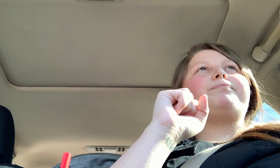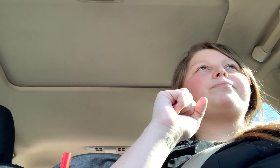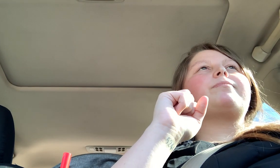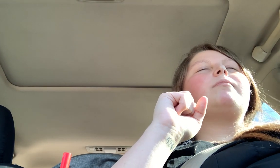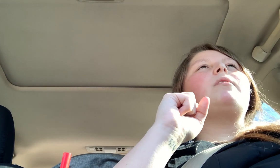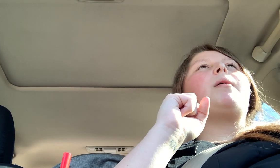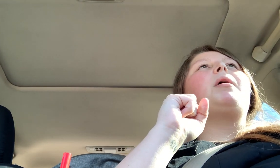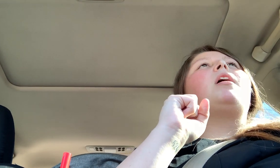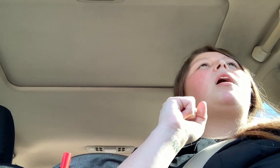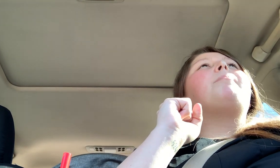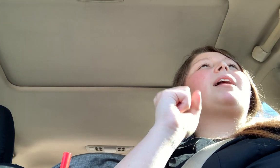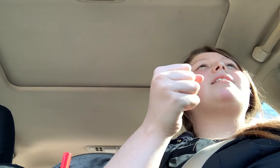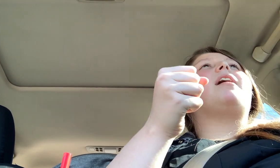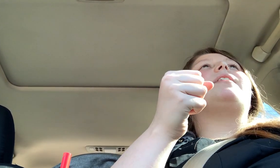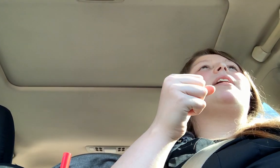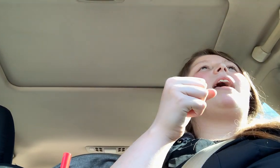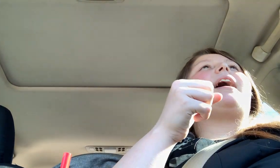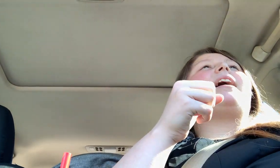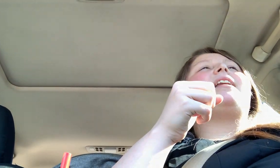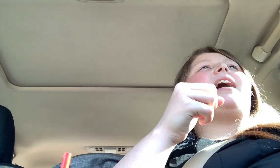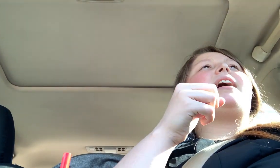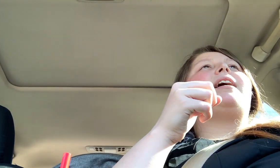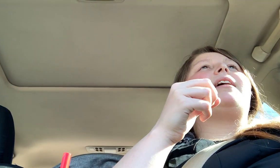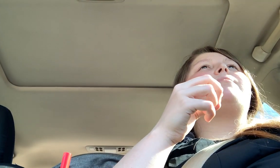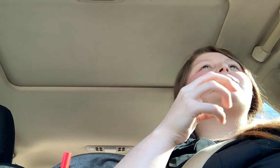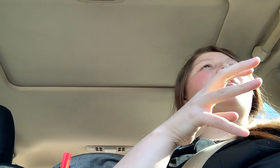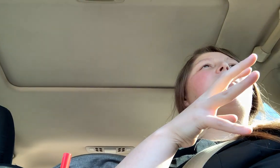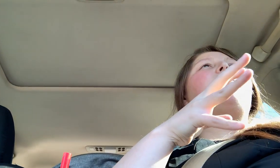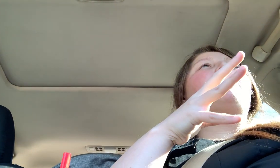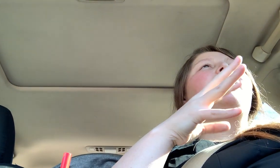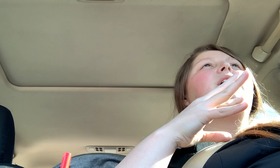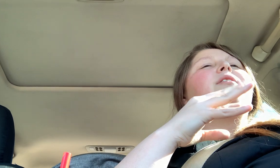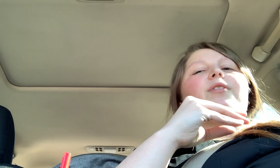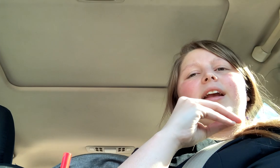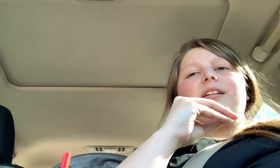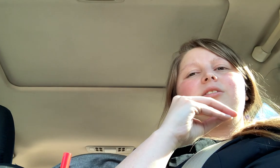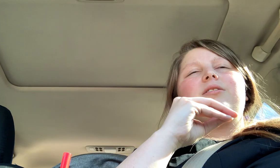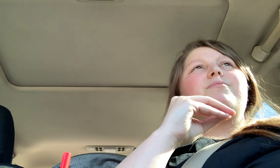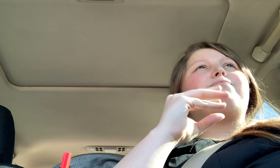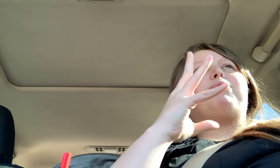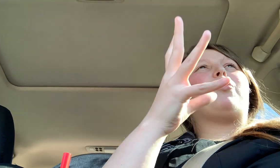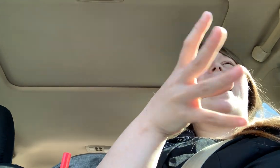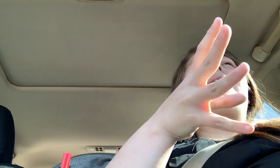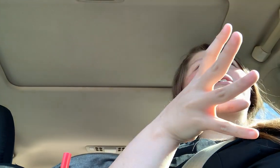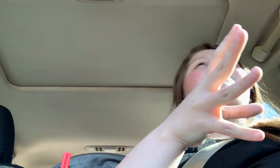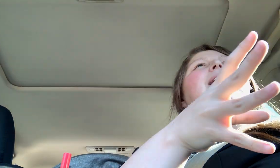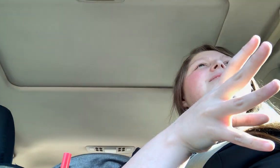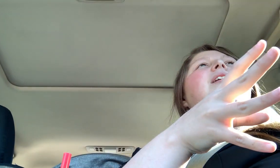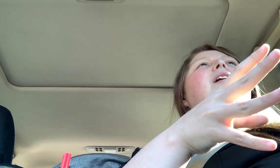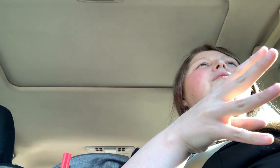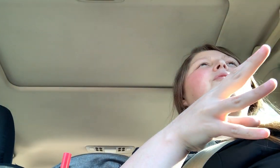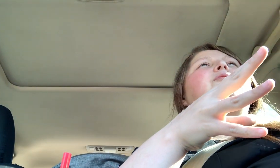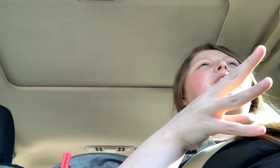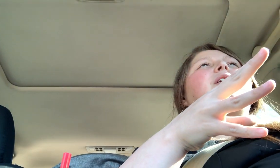but I love it. And I am so freaking proud of myself for